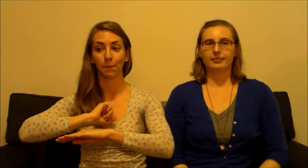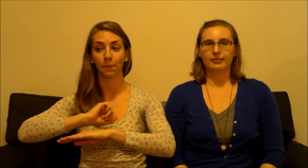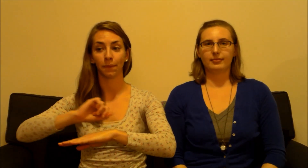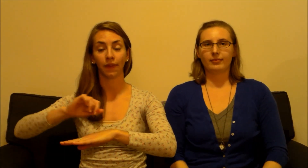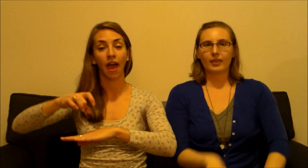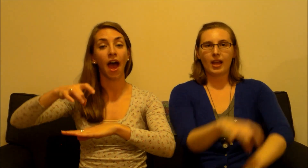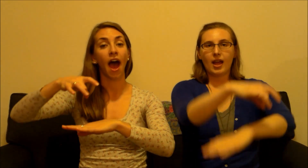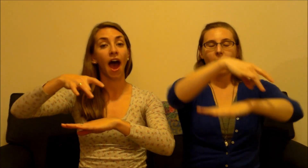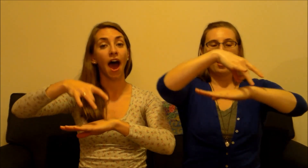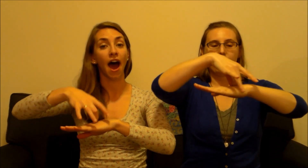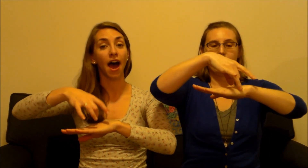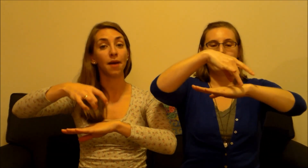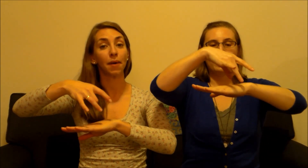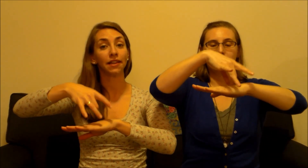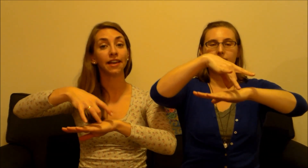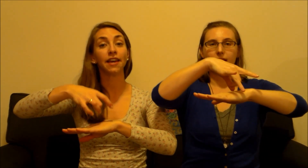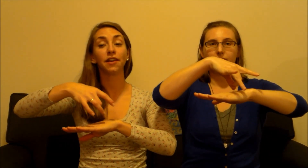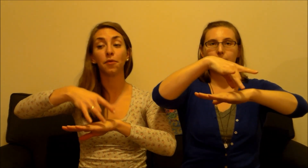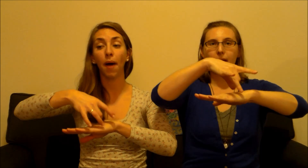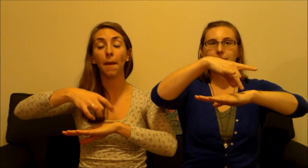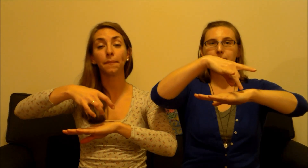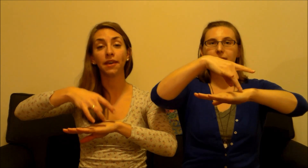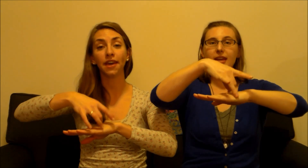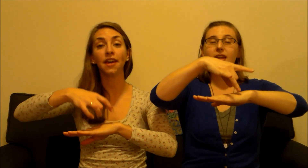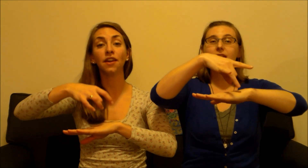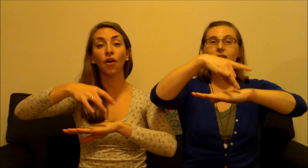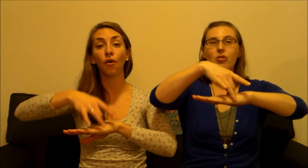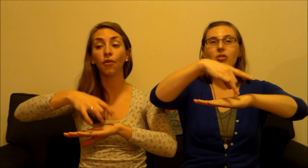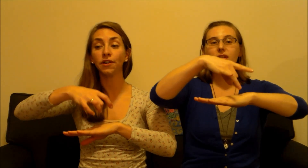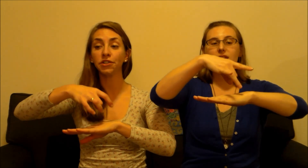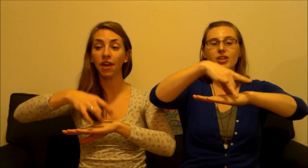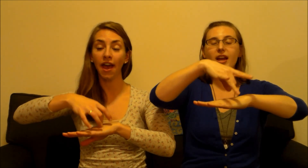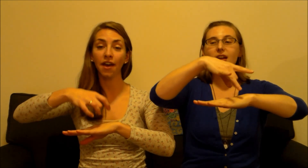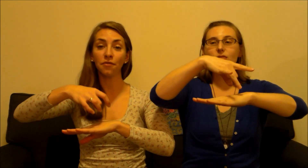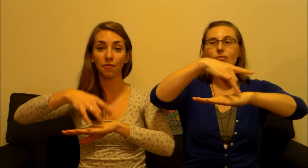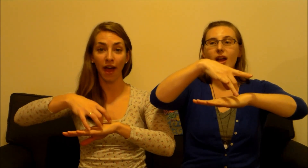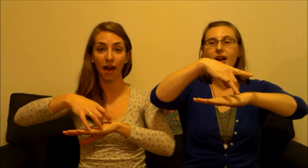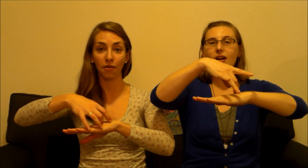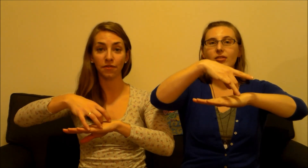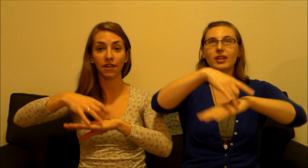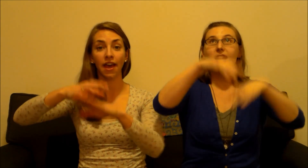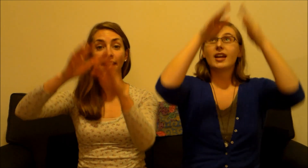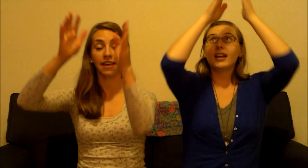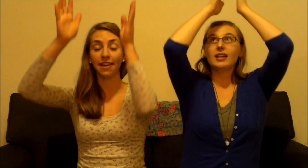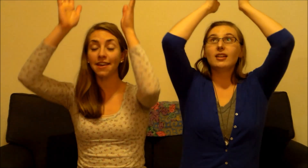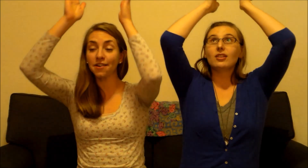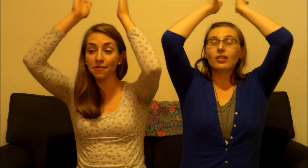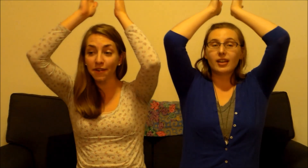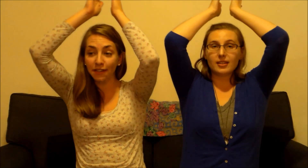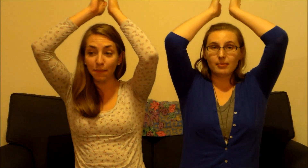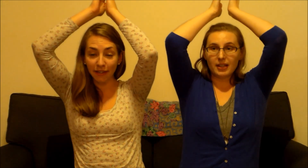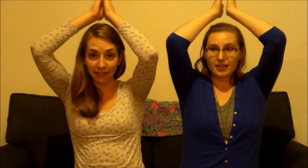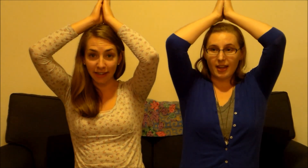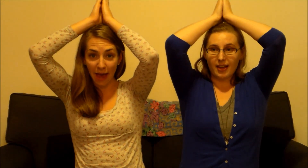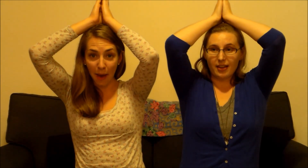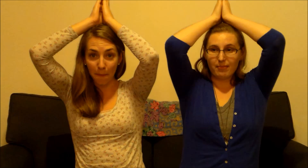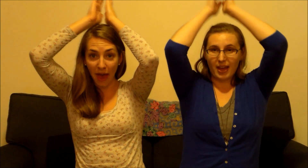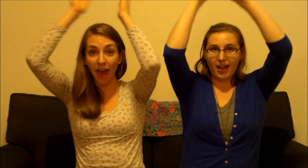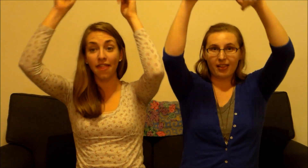I'm a little pumpkin orange and round here is my stem and